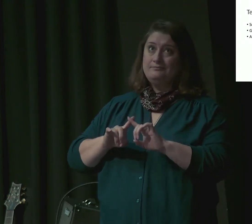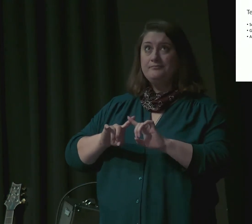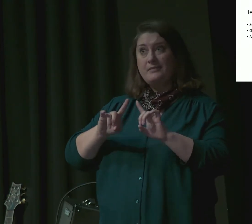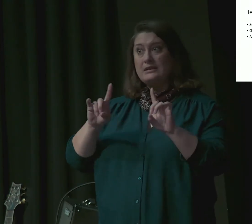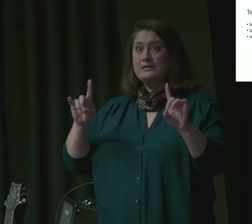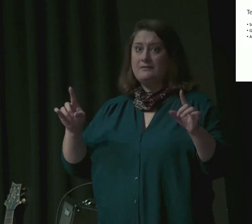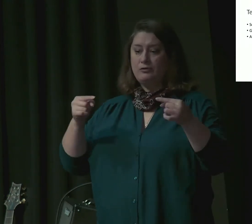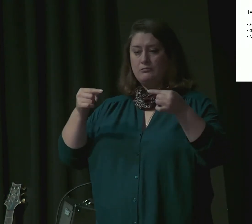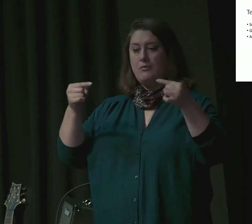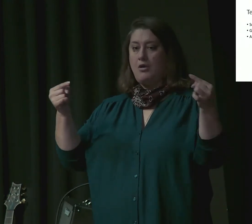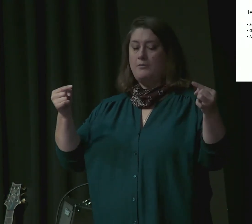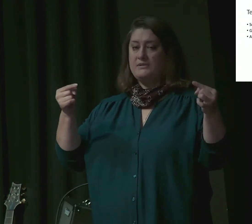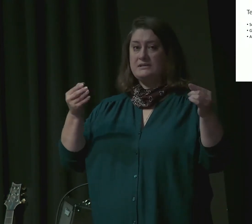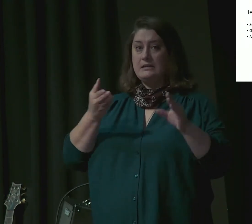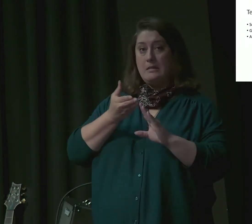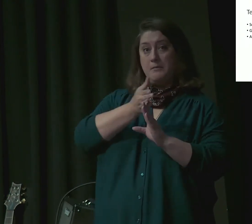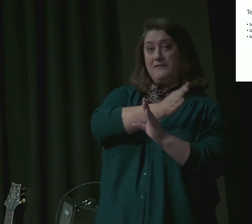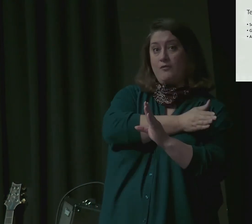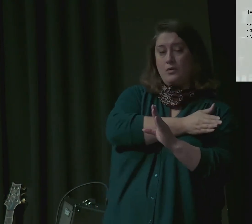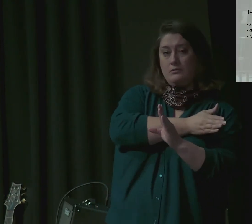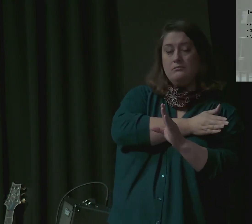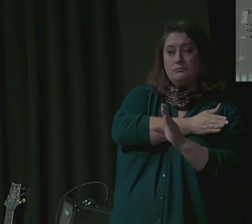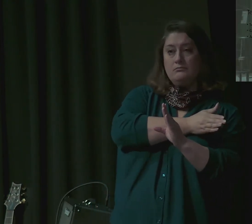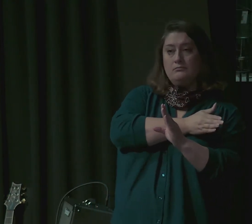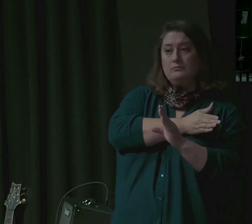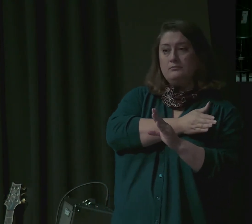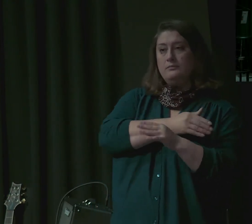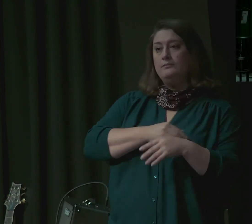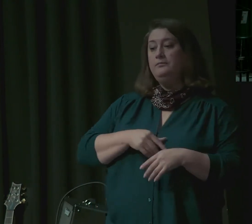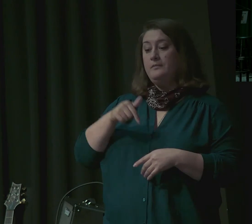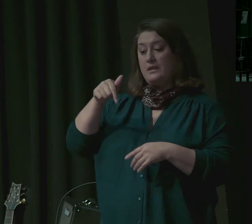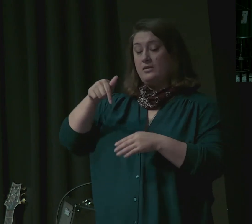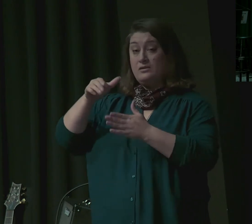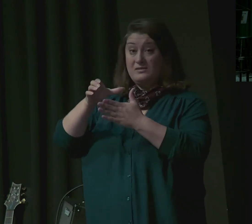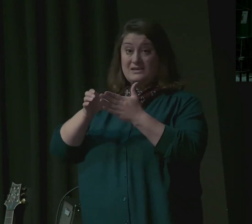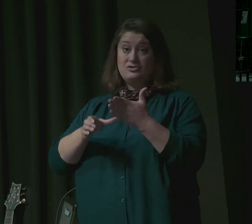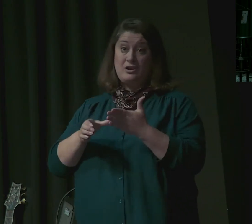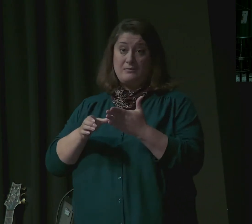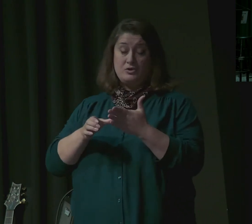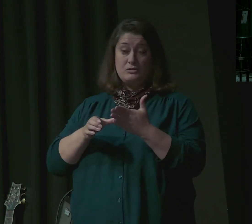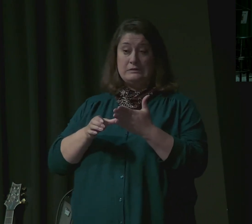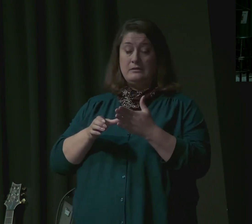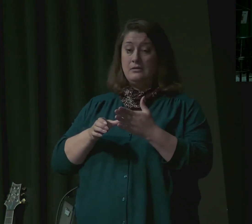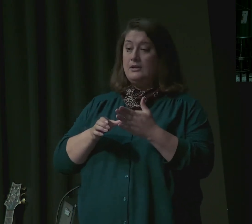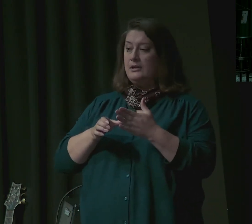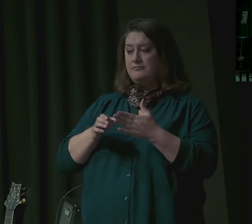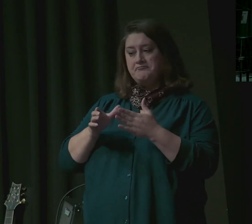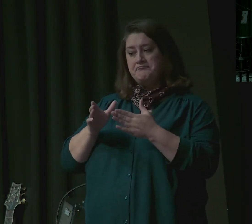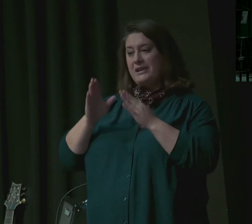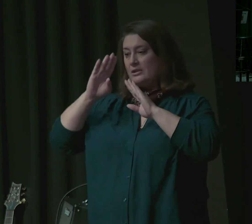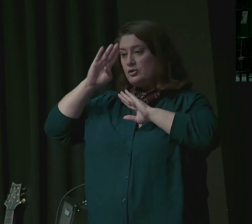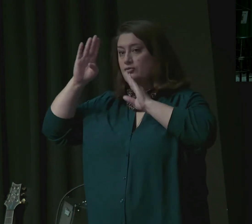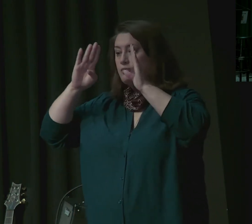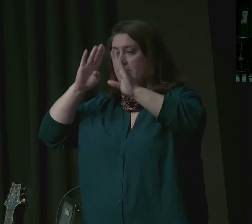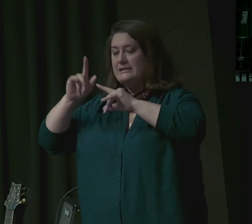Joseph greets them differently. Joseph treats them differently. The brothers